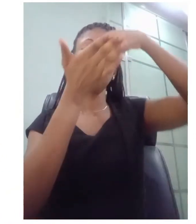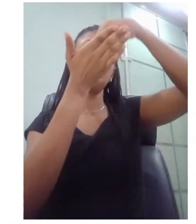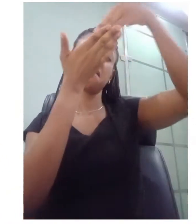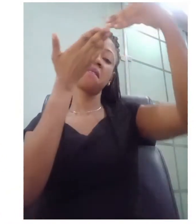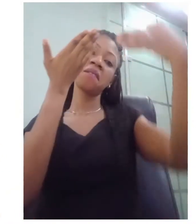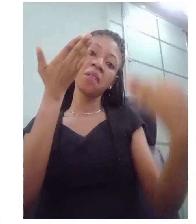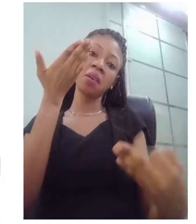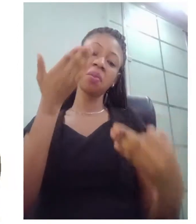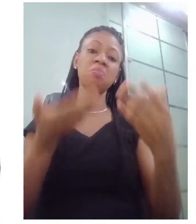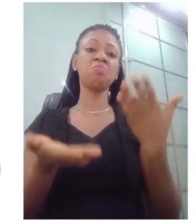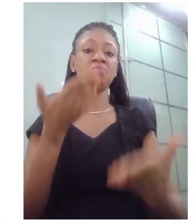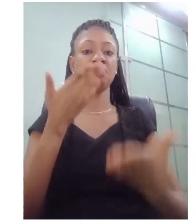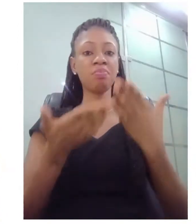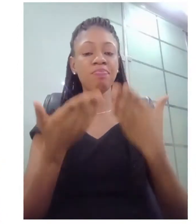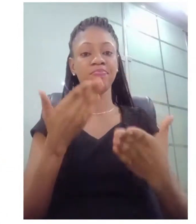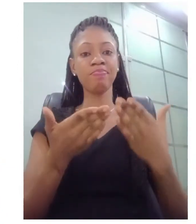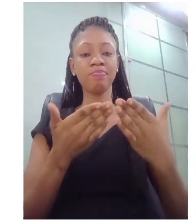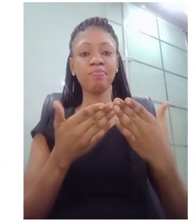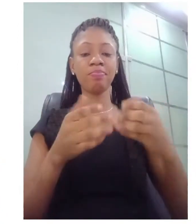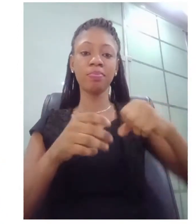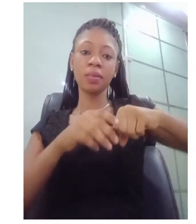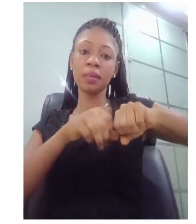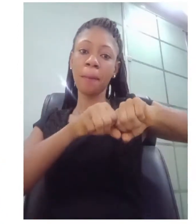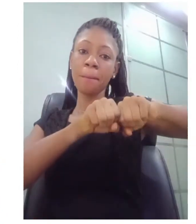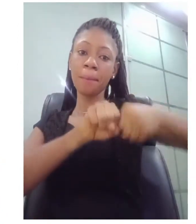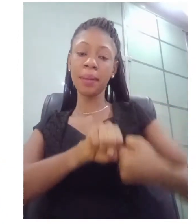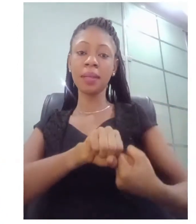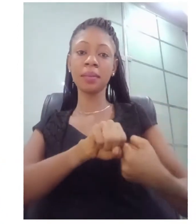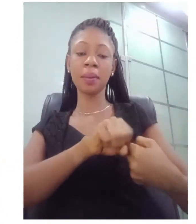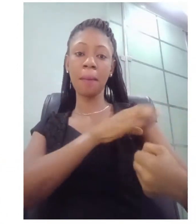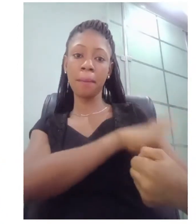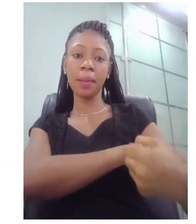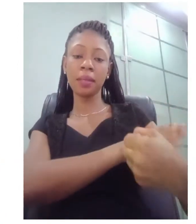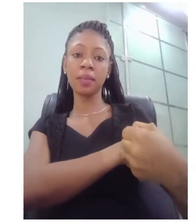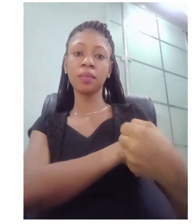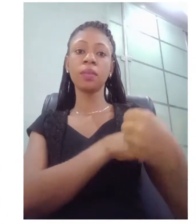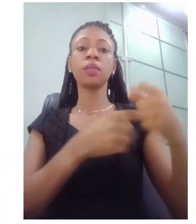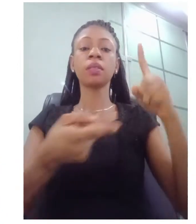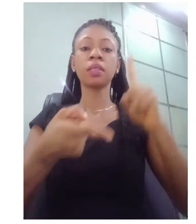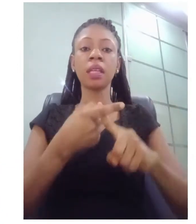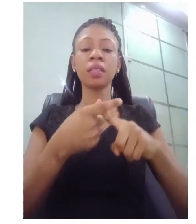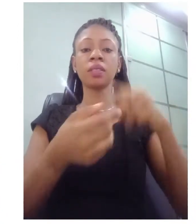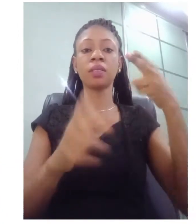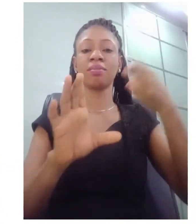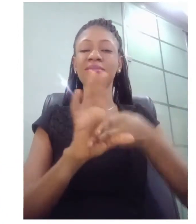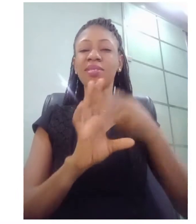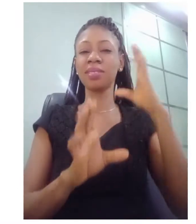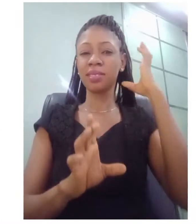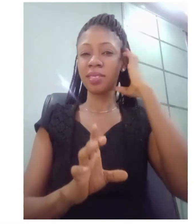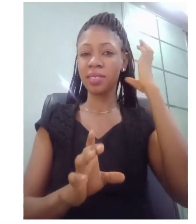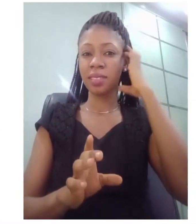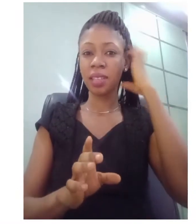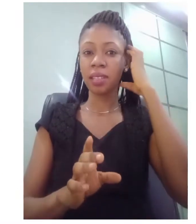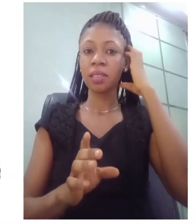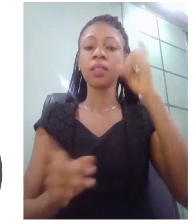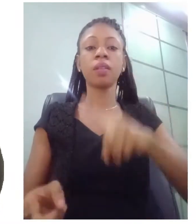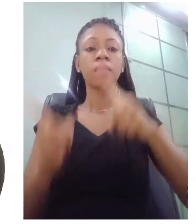she may have injured some part of her body that connects to the neural and auditory system and she was rushed to the